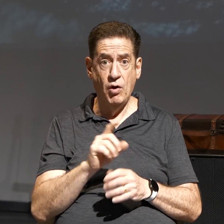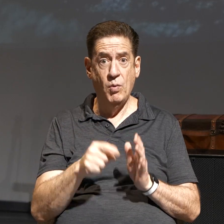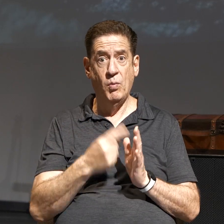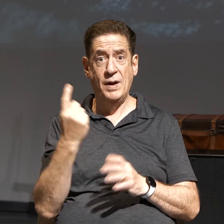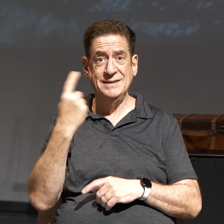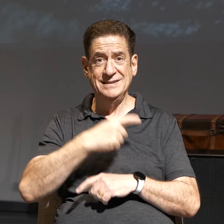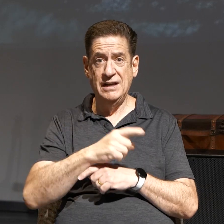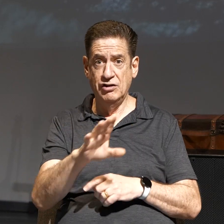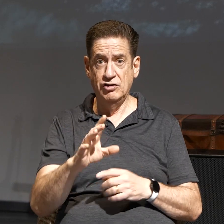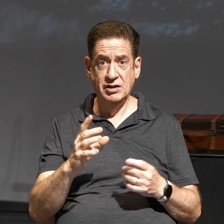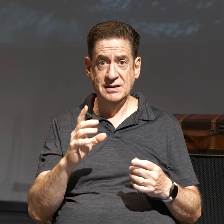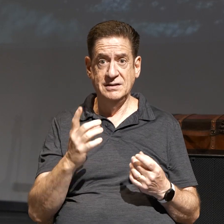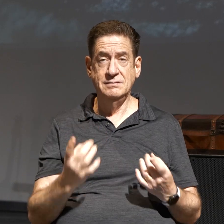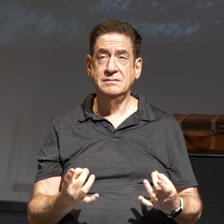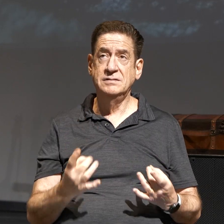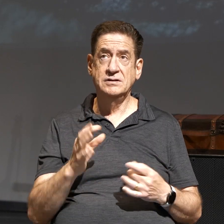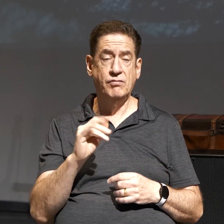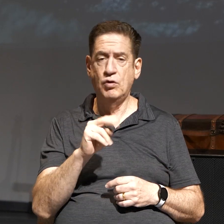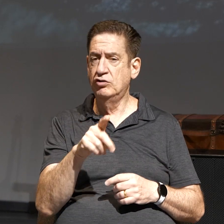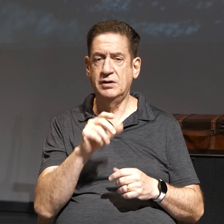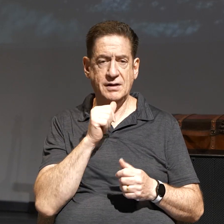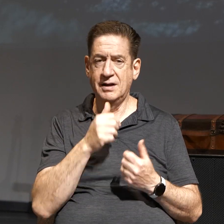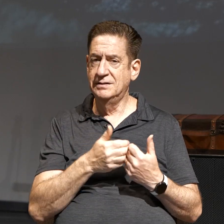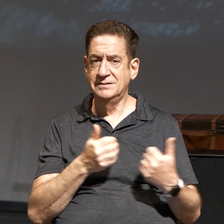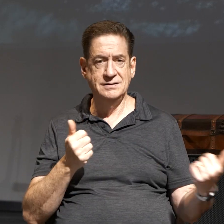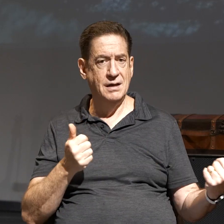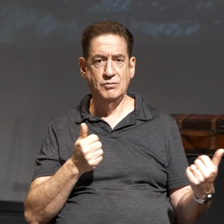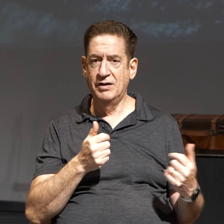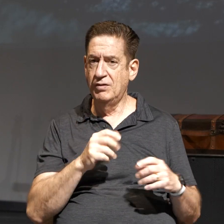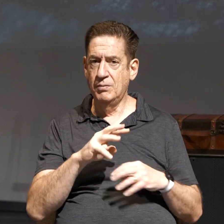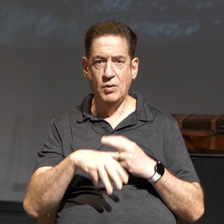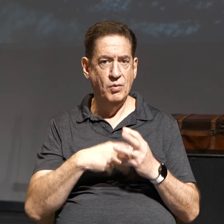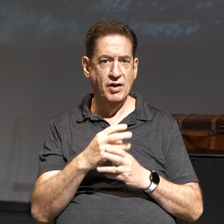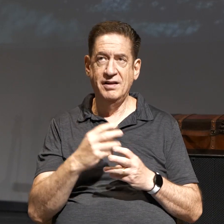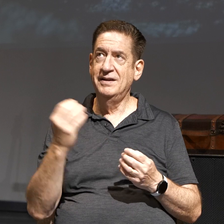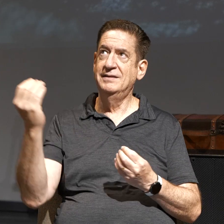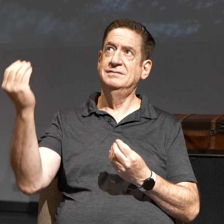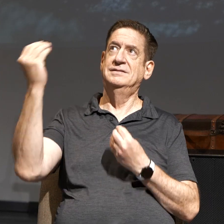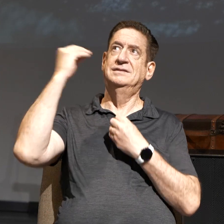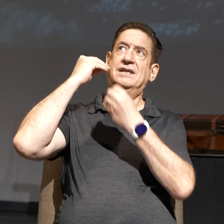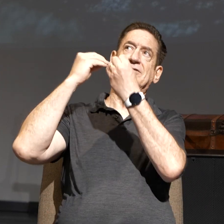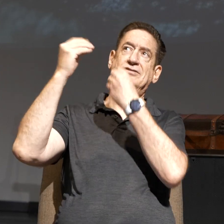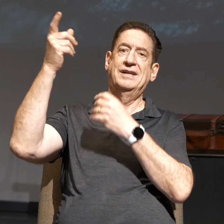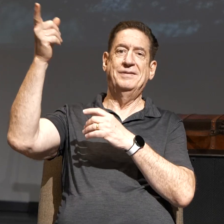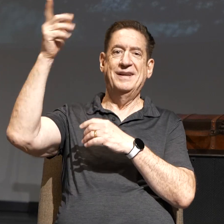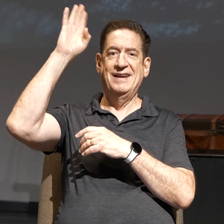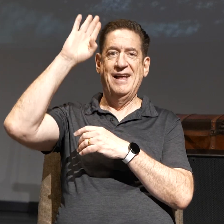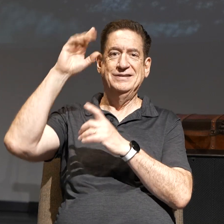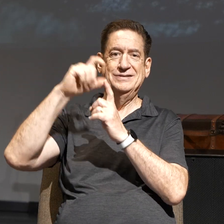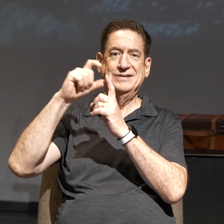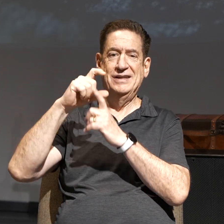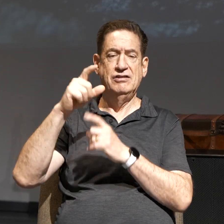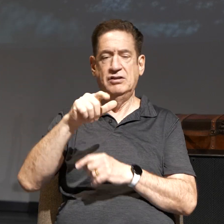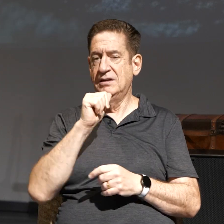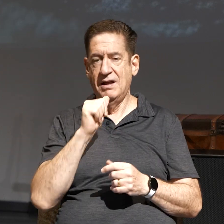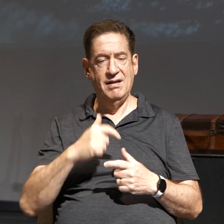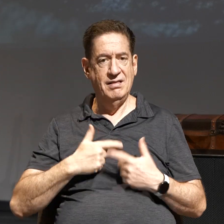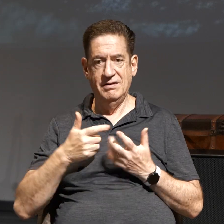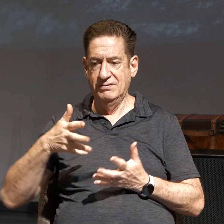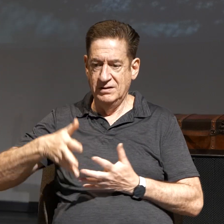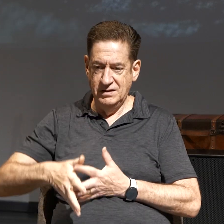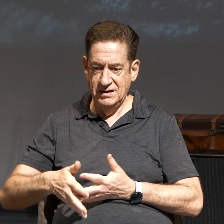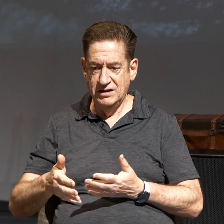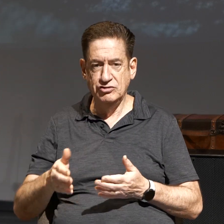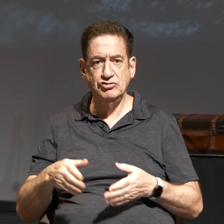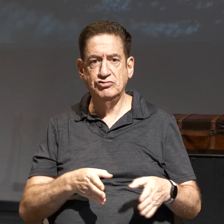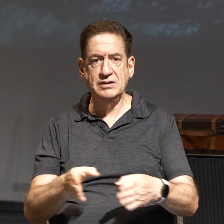devotions, then you are not separated from the world and saturated by God's Word, and therefore, you won't be situated by streams of water, and drought